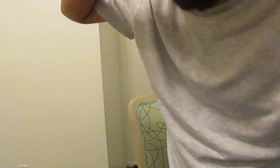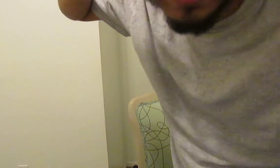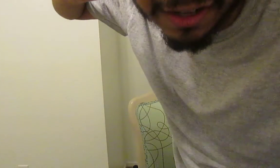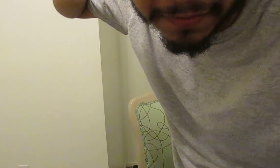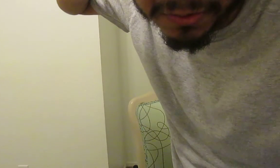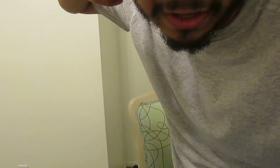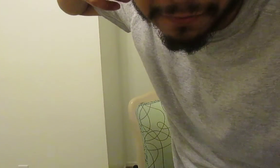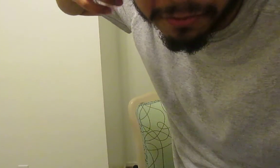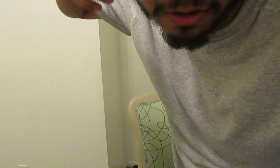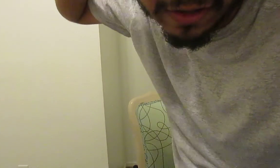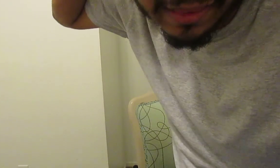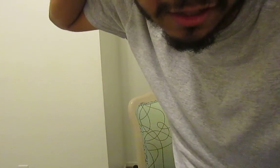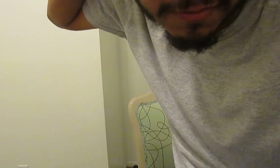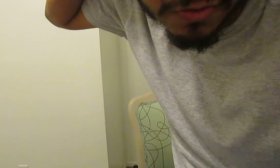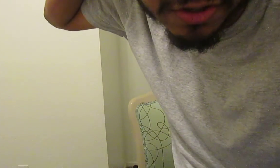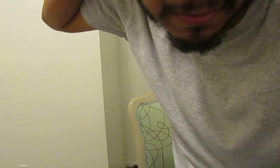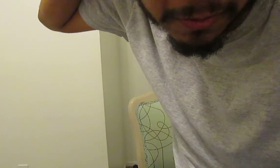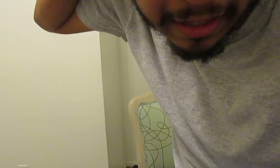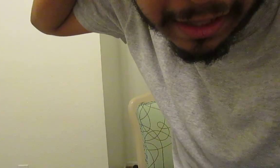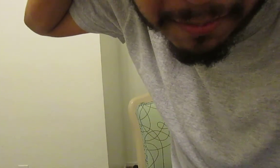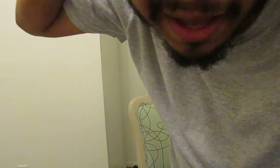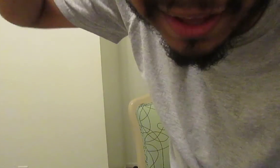guys later if you subscribe for more. Alright, thank you so much for watching, everyone. Bye-bye.